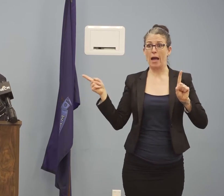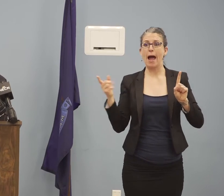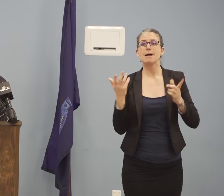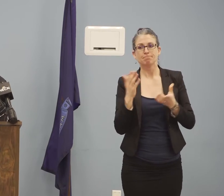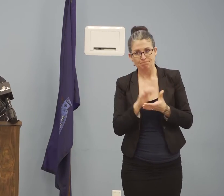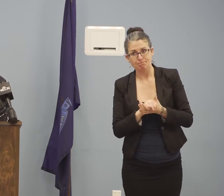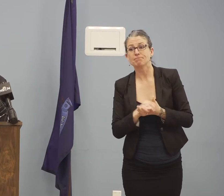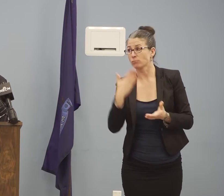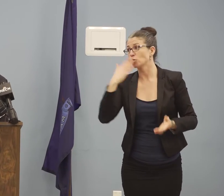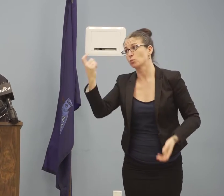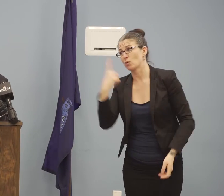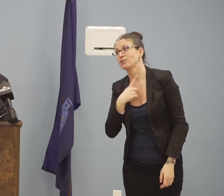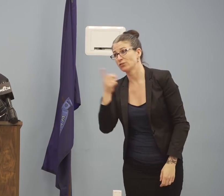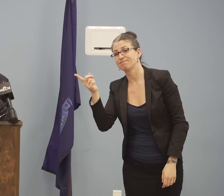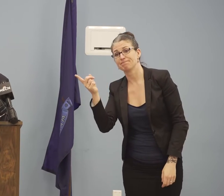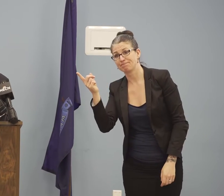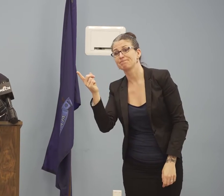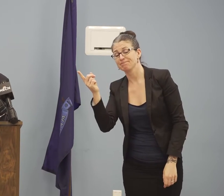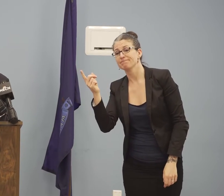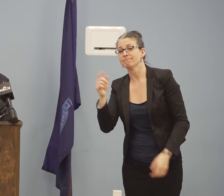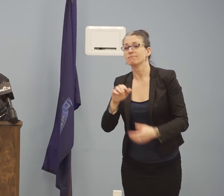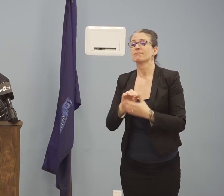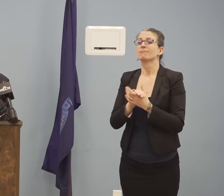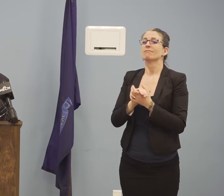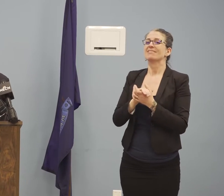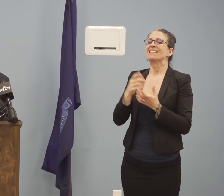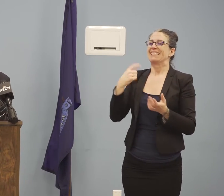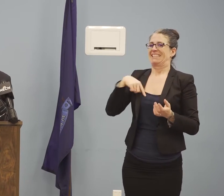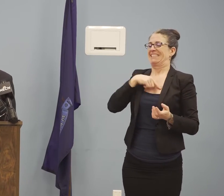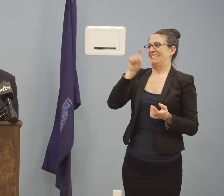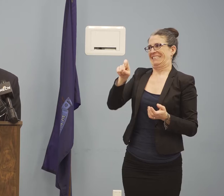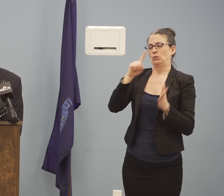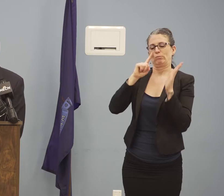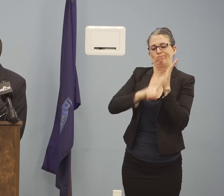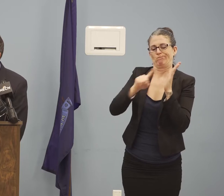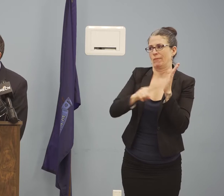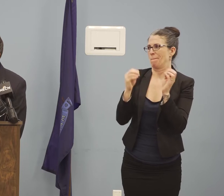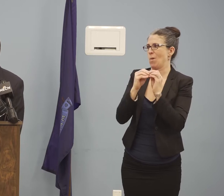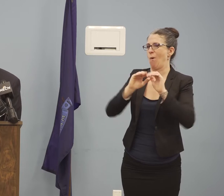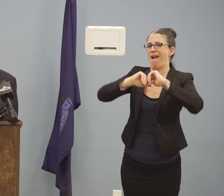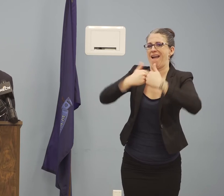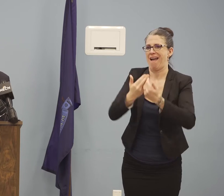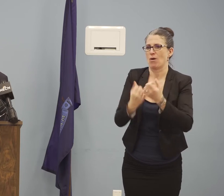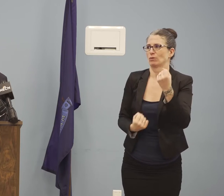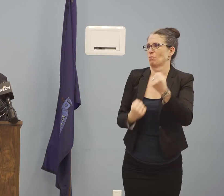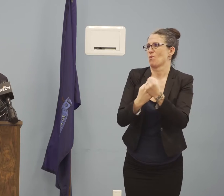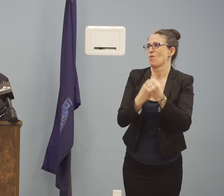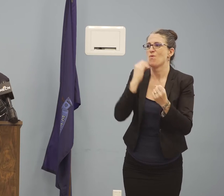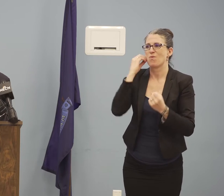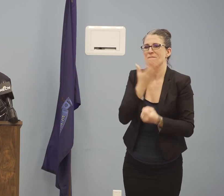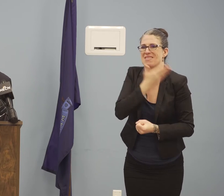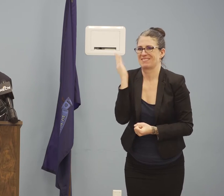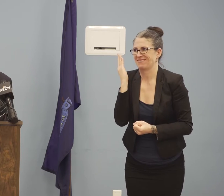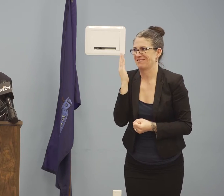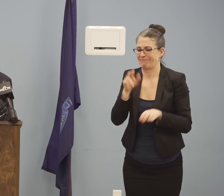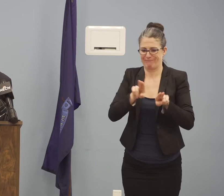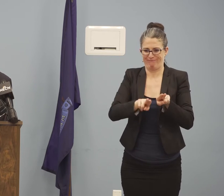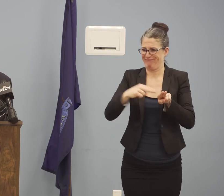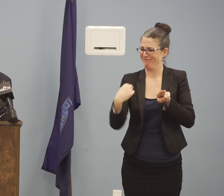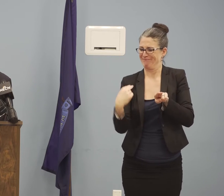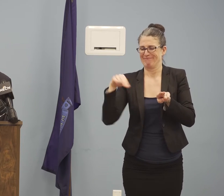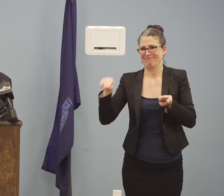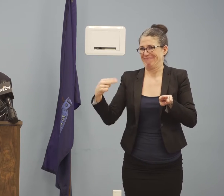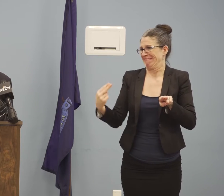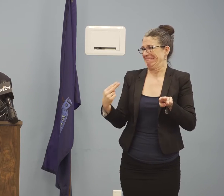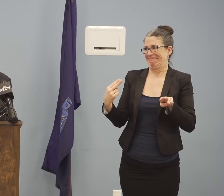Probably need more research in order to know. But right now, this is a situation in which everyone is doing the best that they can.